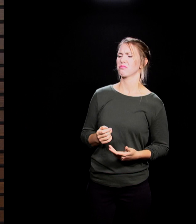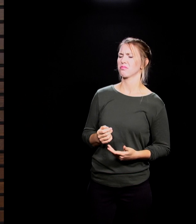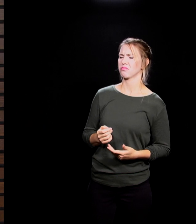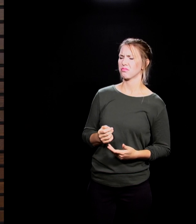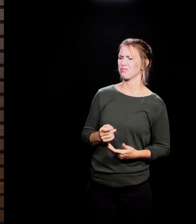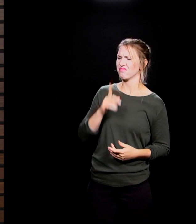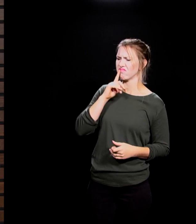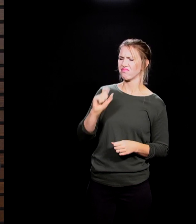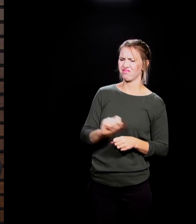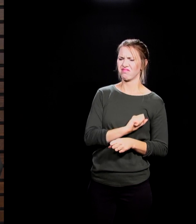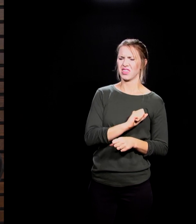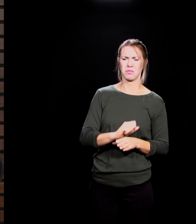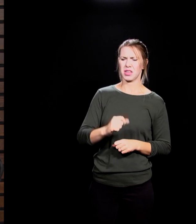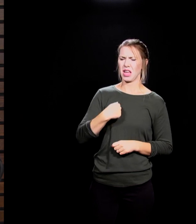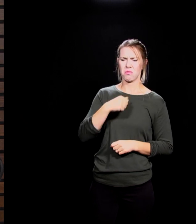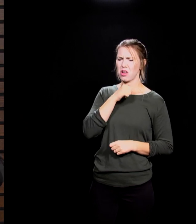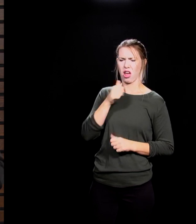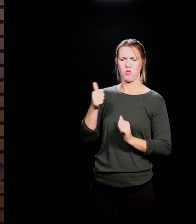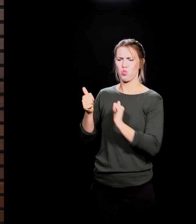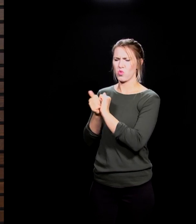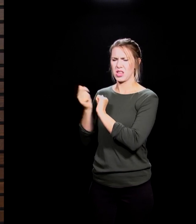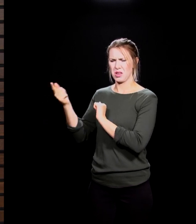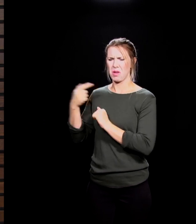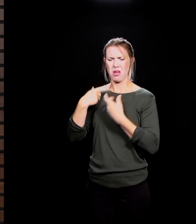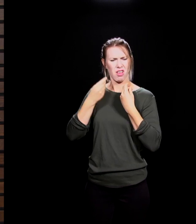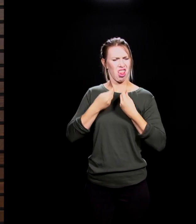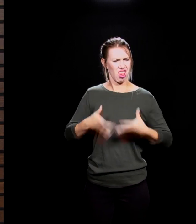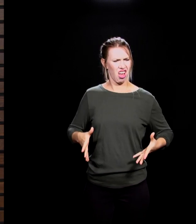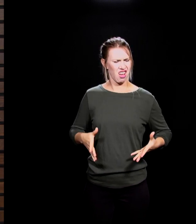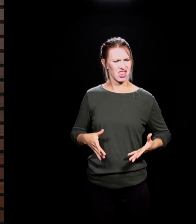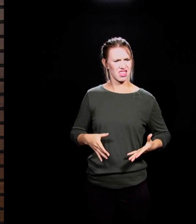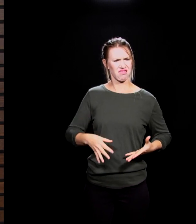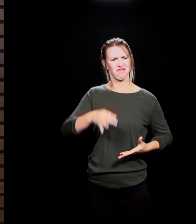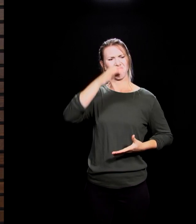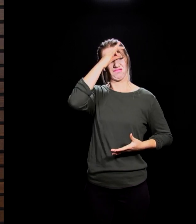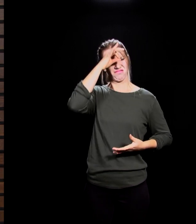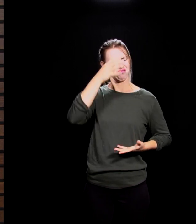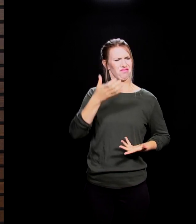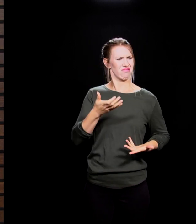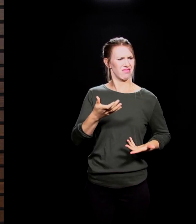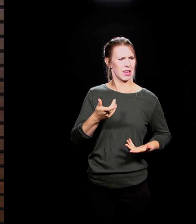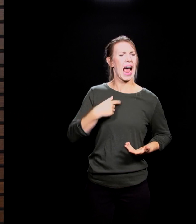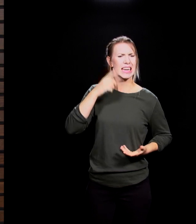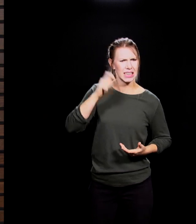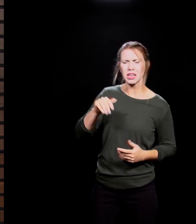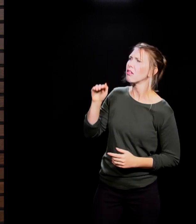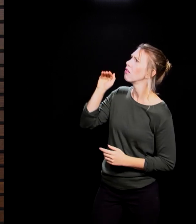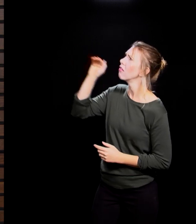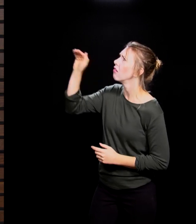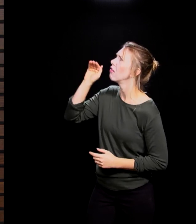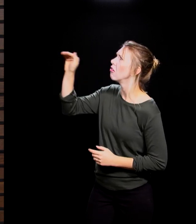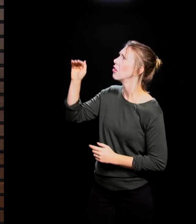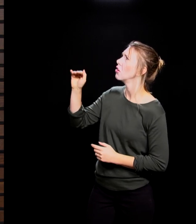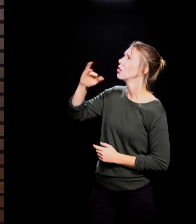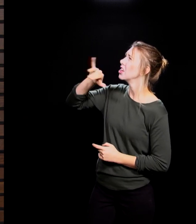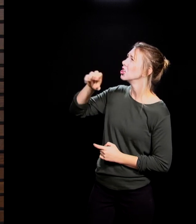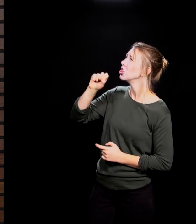And in that revelation, I realized that I needed saving. And I called out to Jesus and He saved me. When He